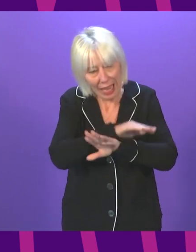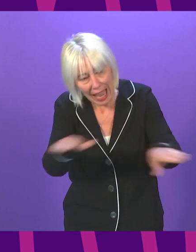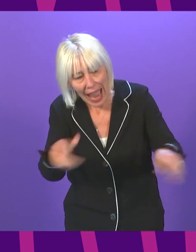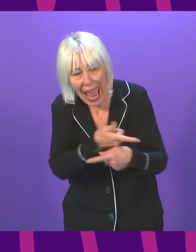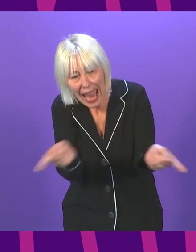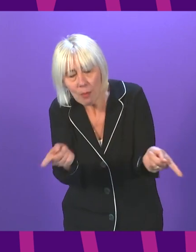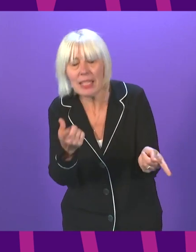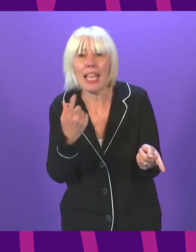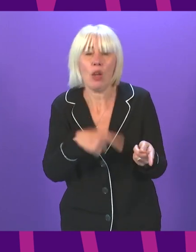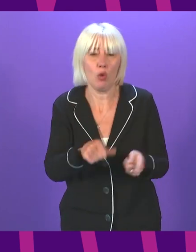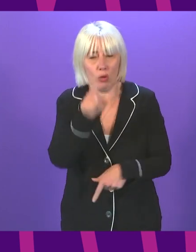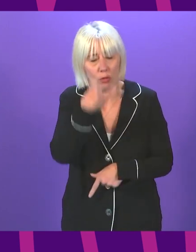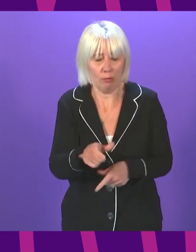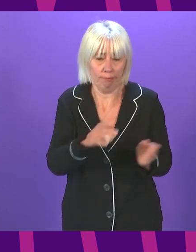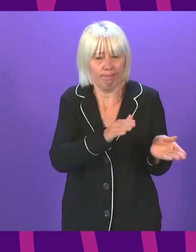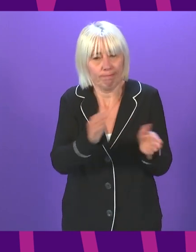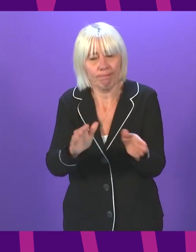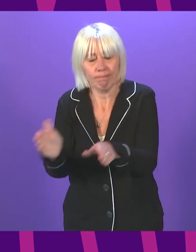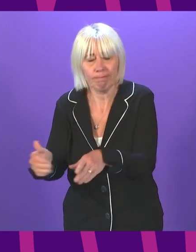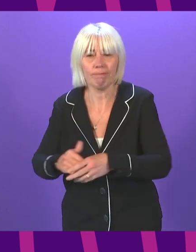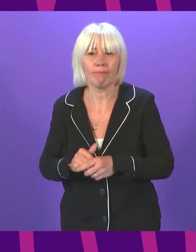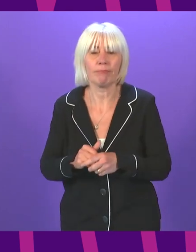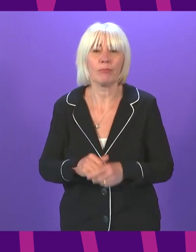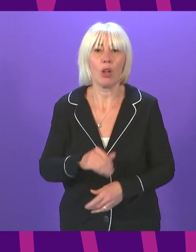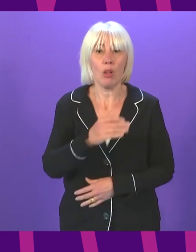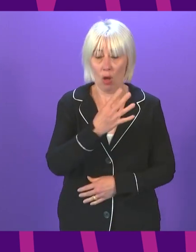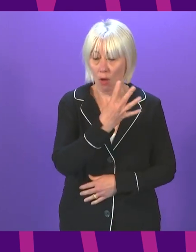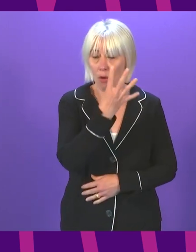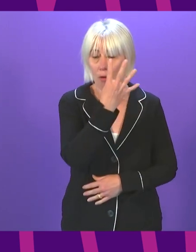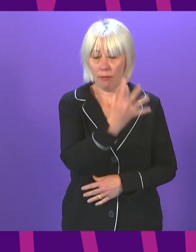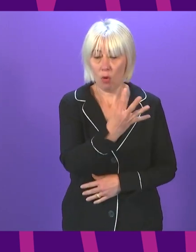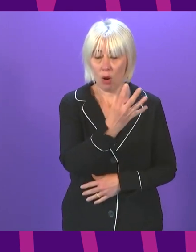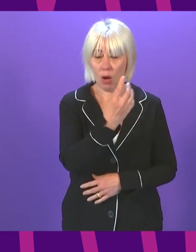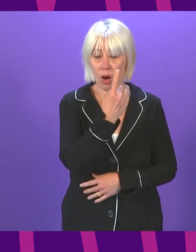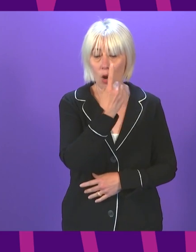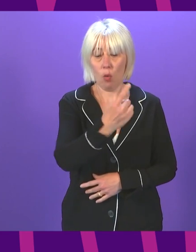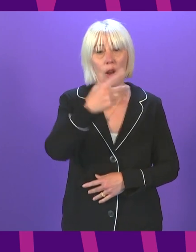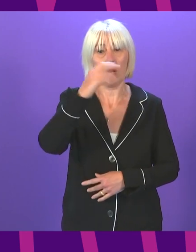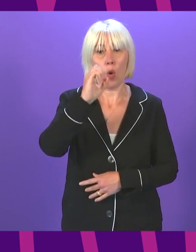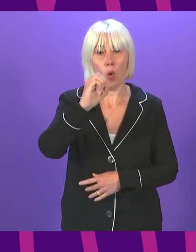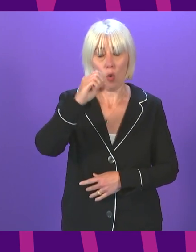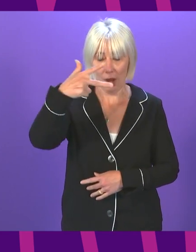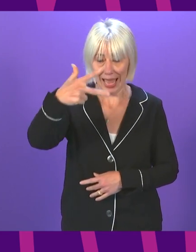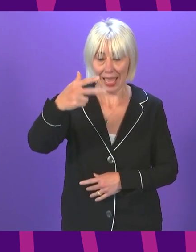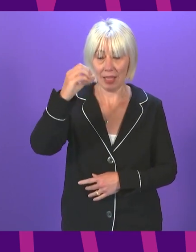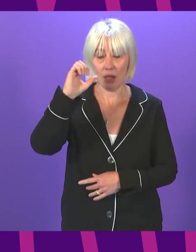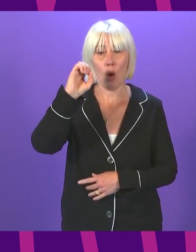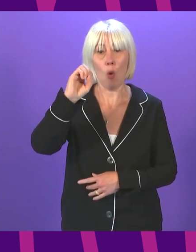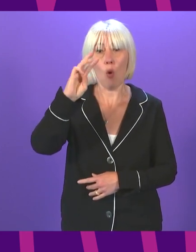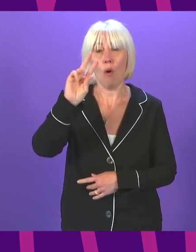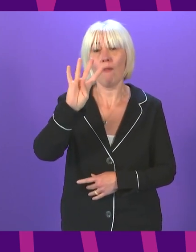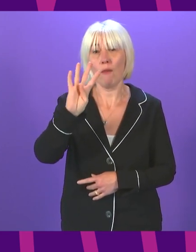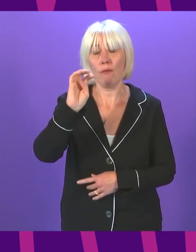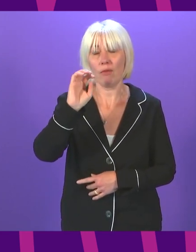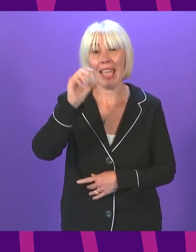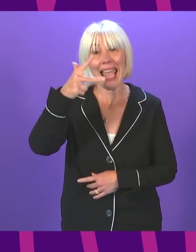Turning now to vaccination, 4,108,804 people have received a first dose. 3